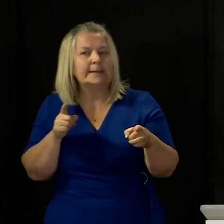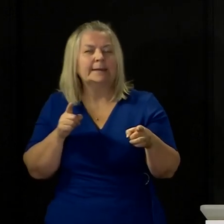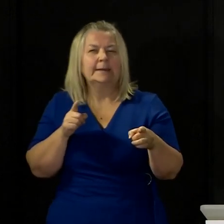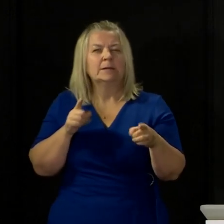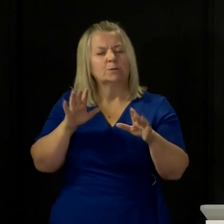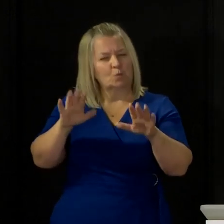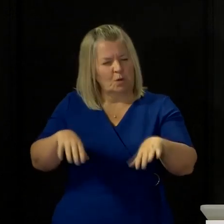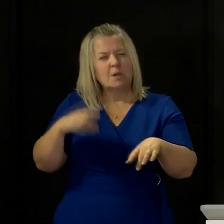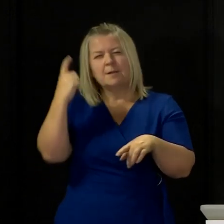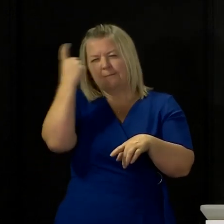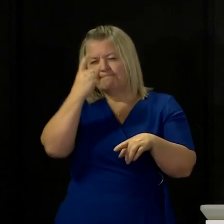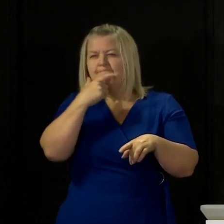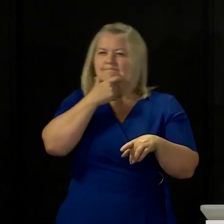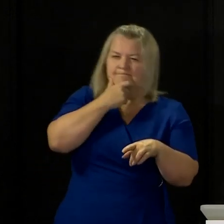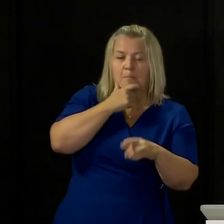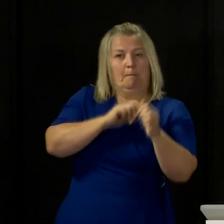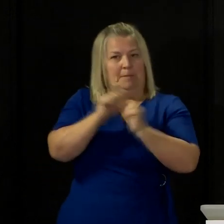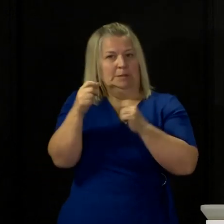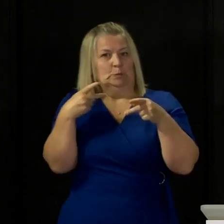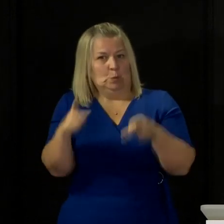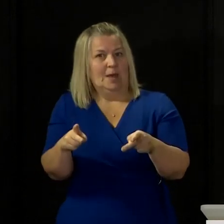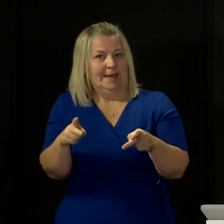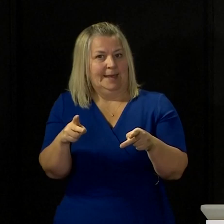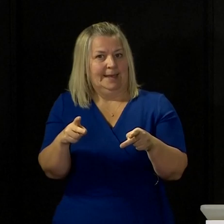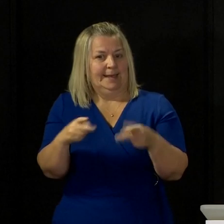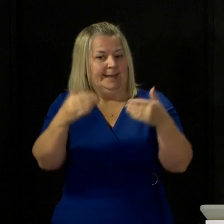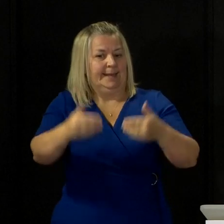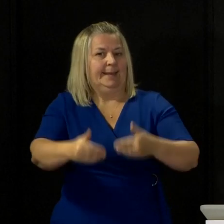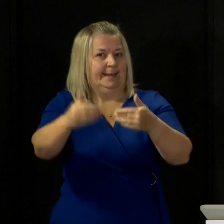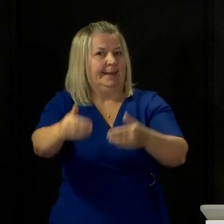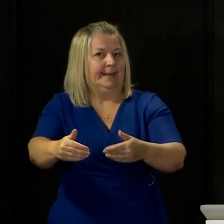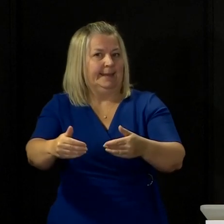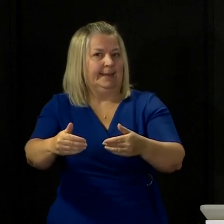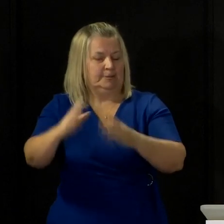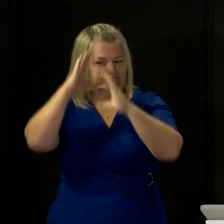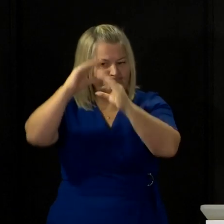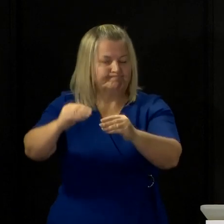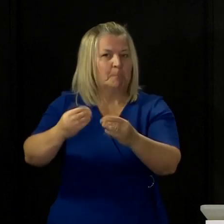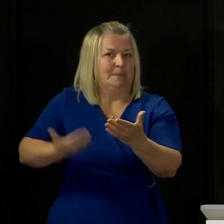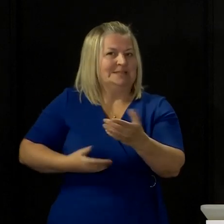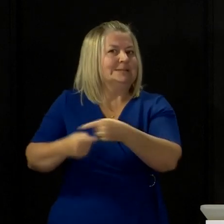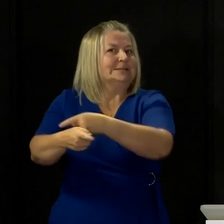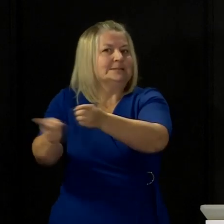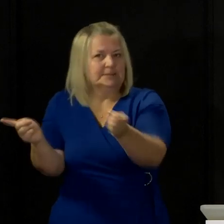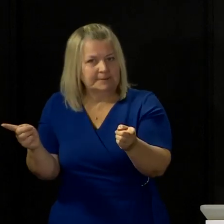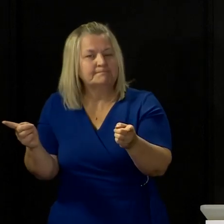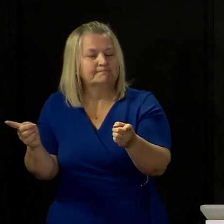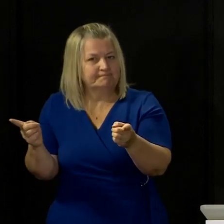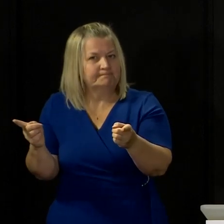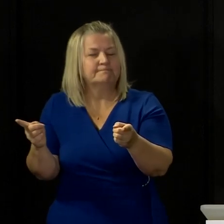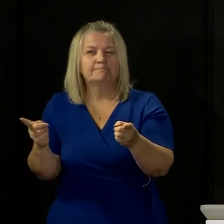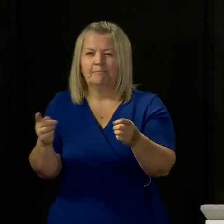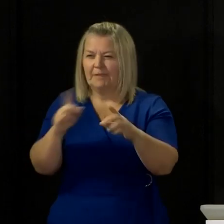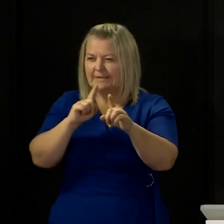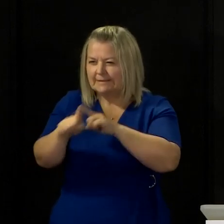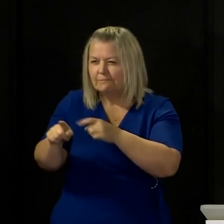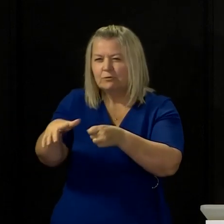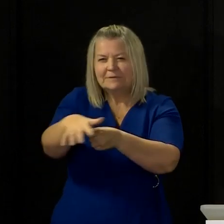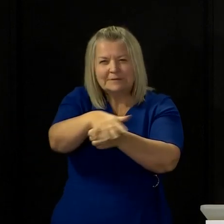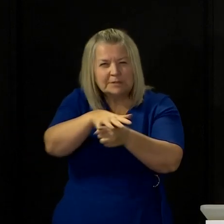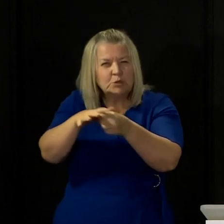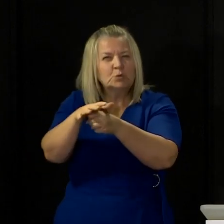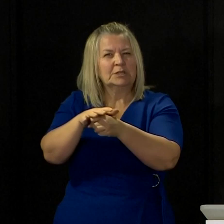support that is required in the months to come. And we will do that very carefully, taking account of the different circumstances